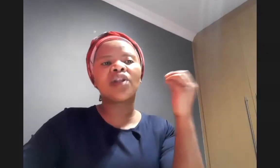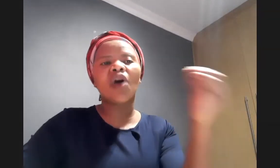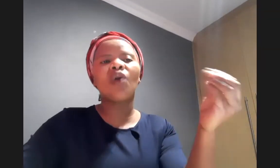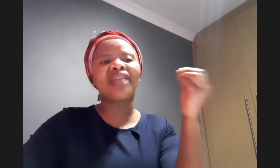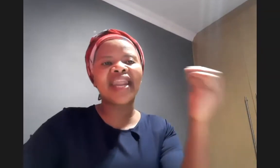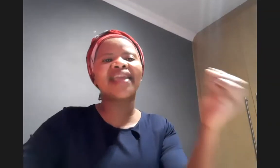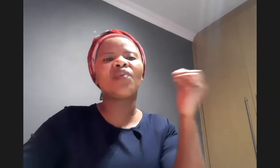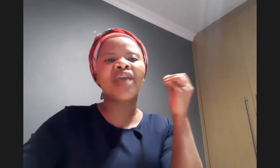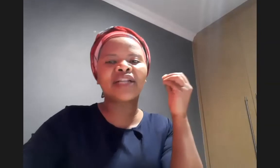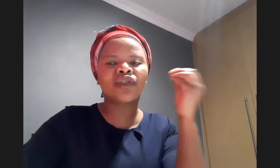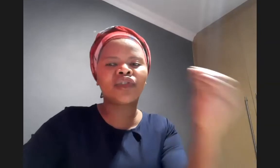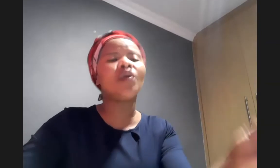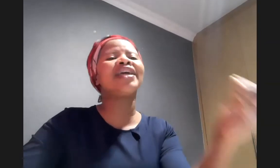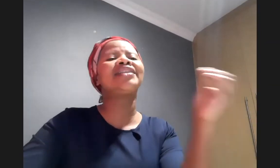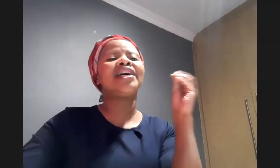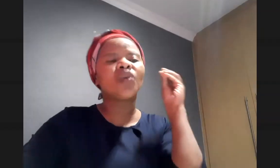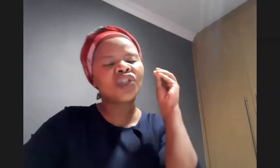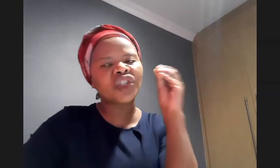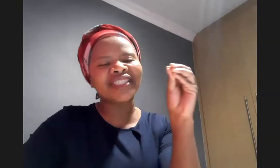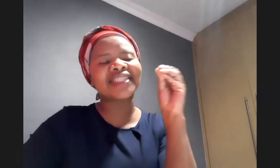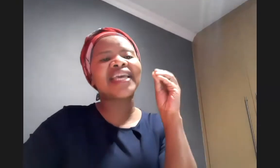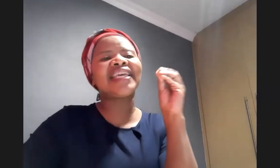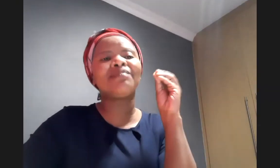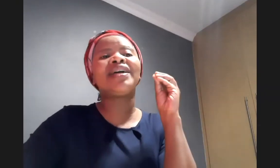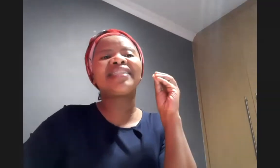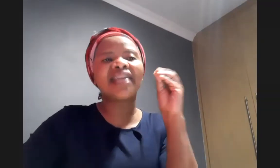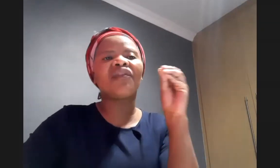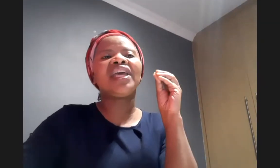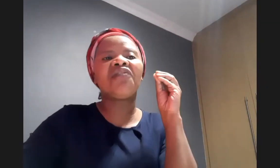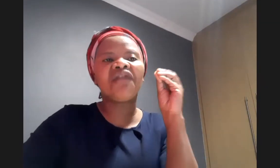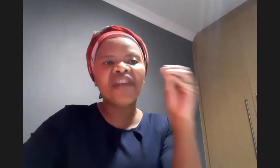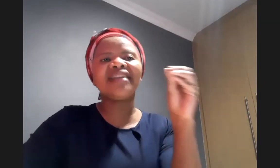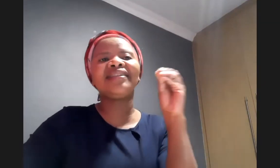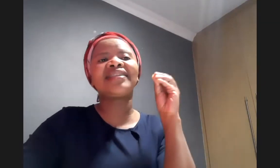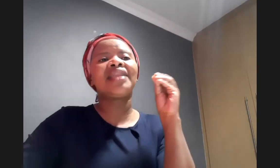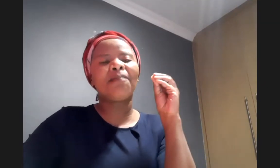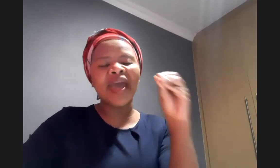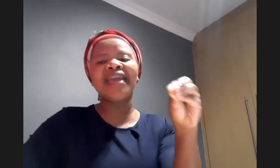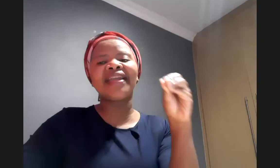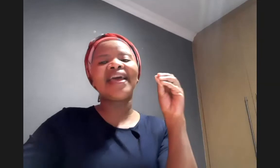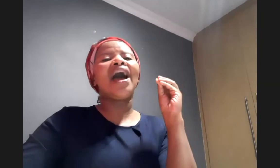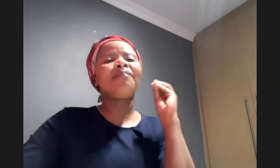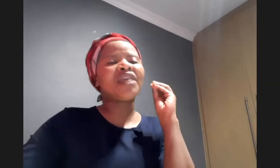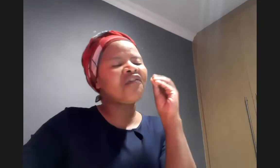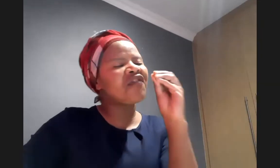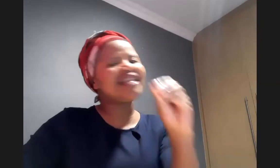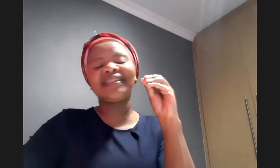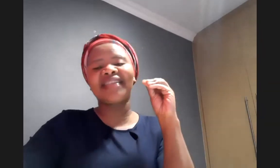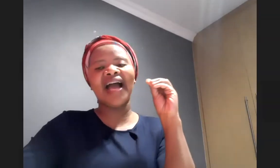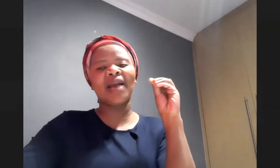close the naked we are doing it to jesus himself he feels the pain and he feels the hunger